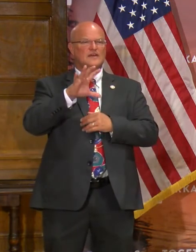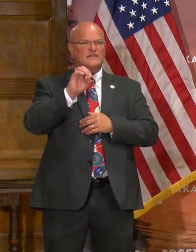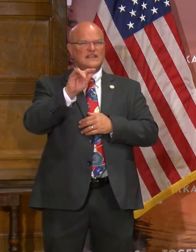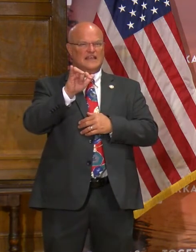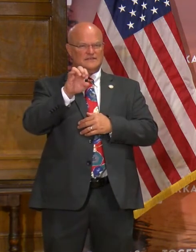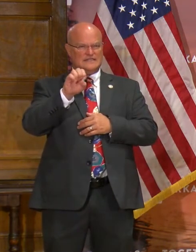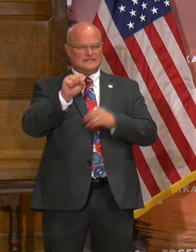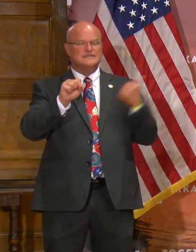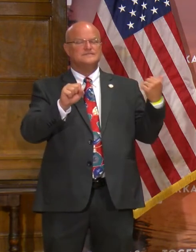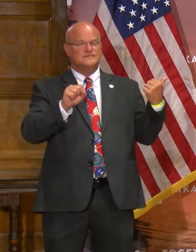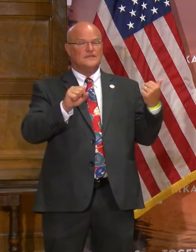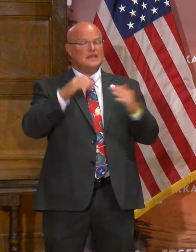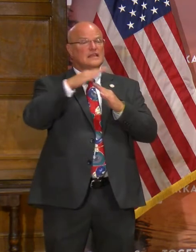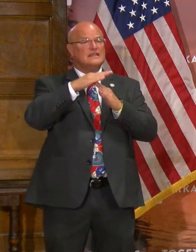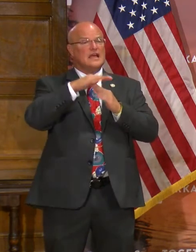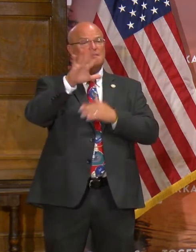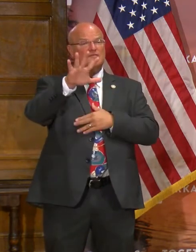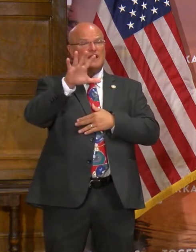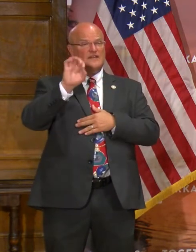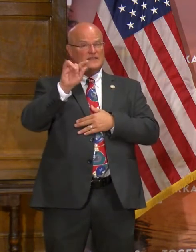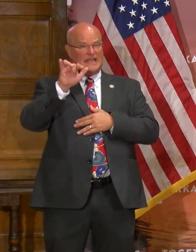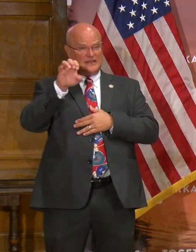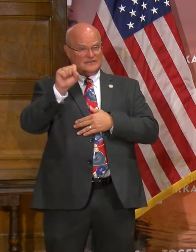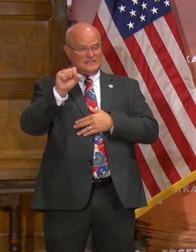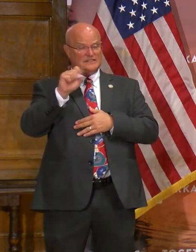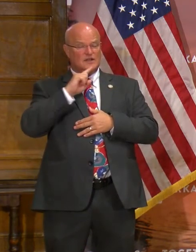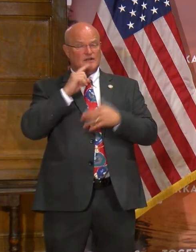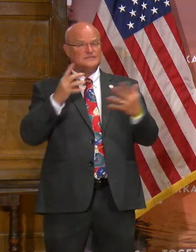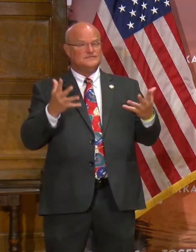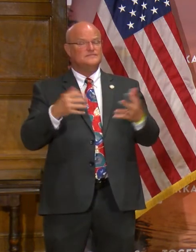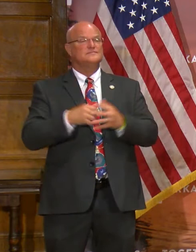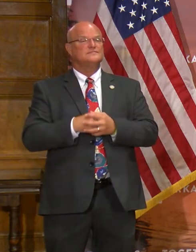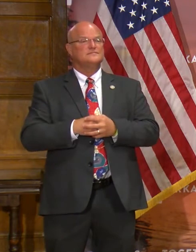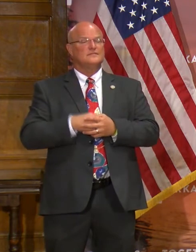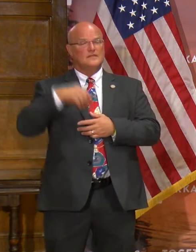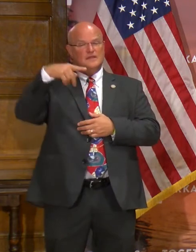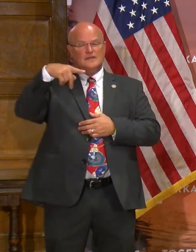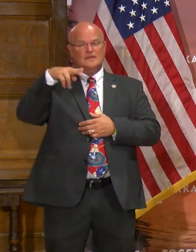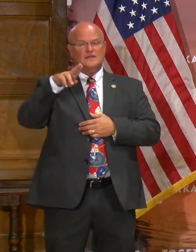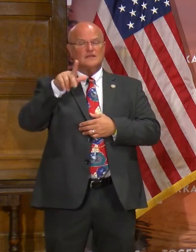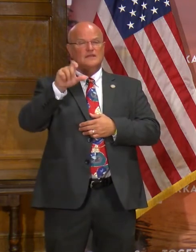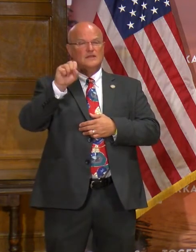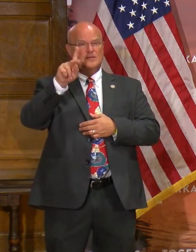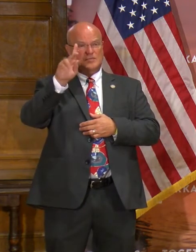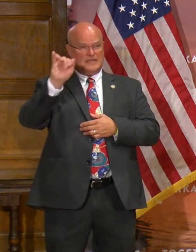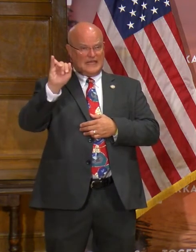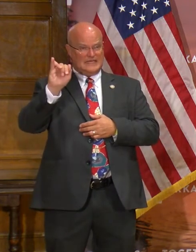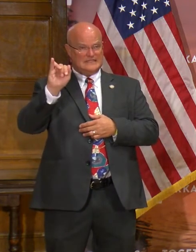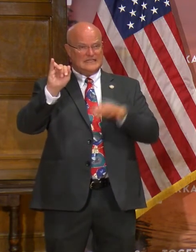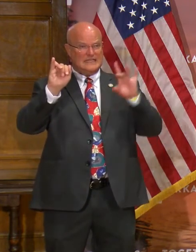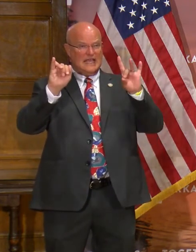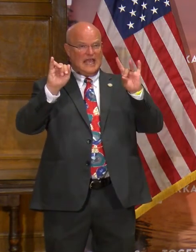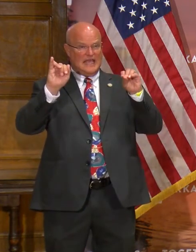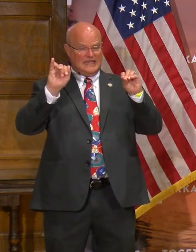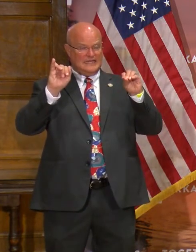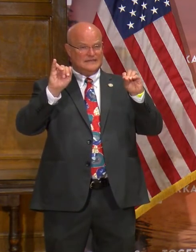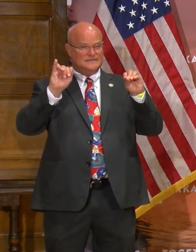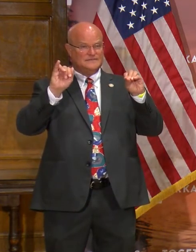Yes. So the top five counties are Pulaski County, which was 80,